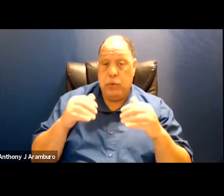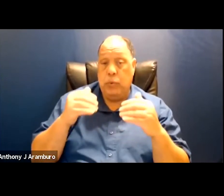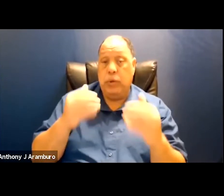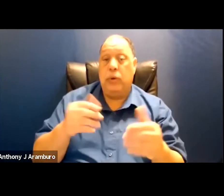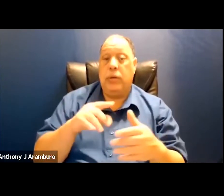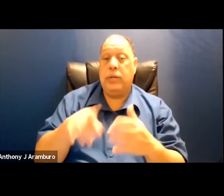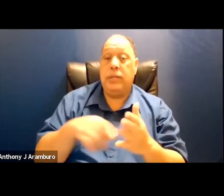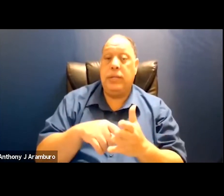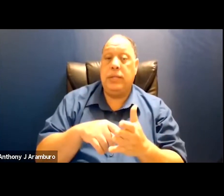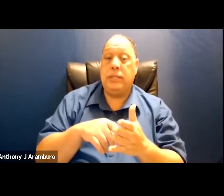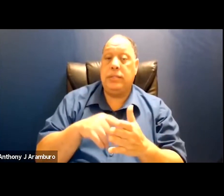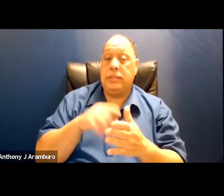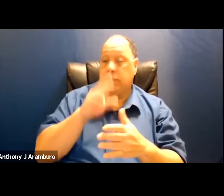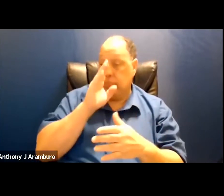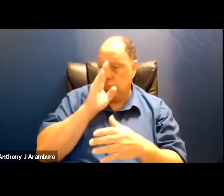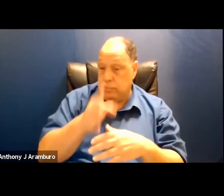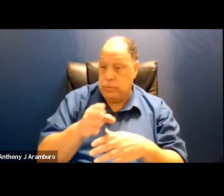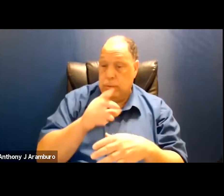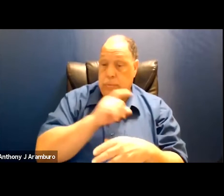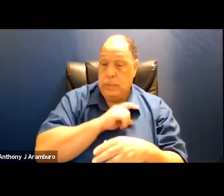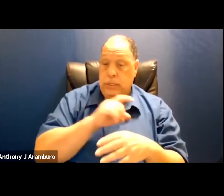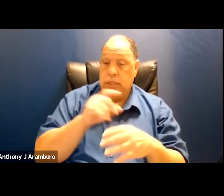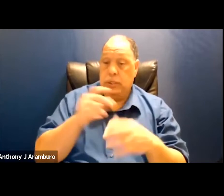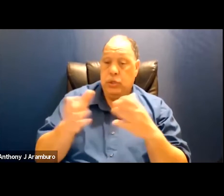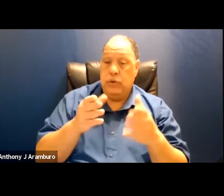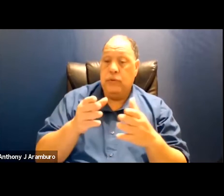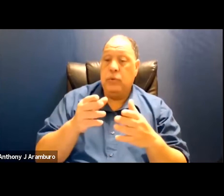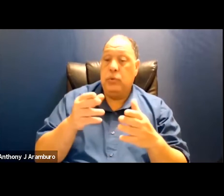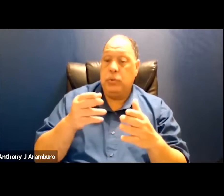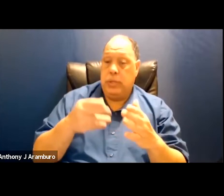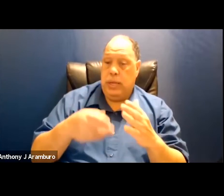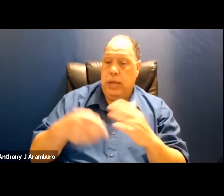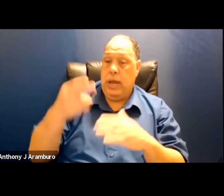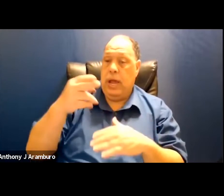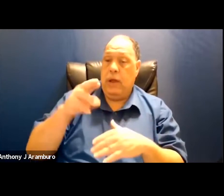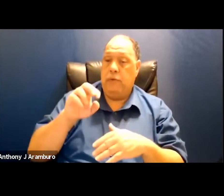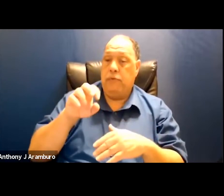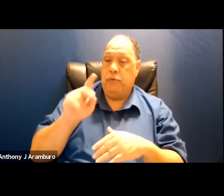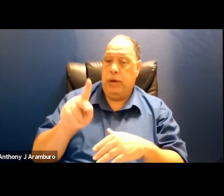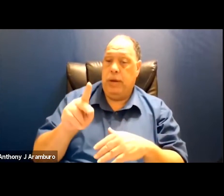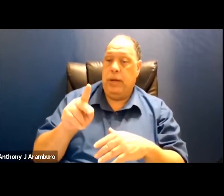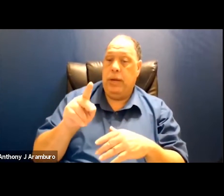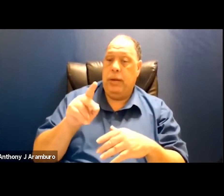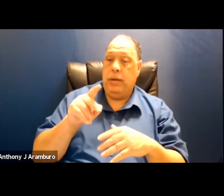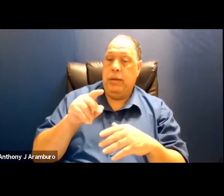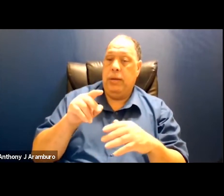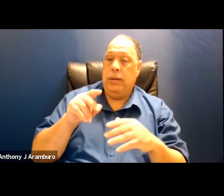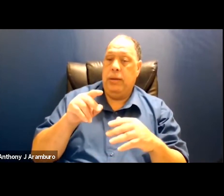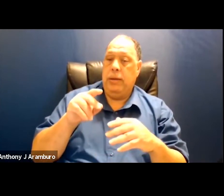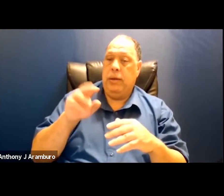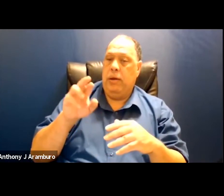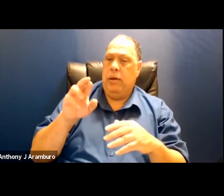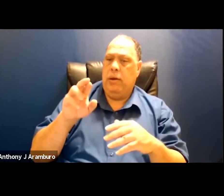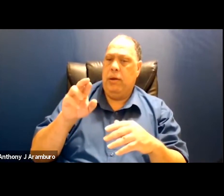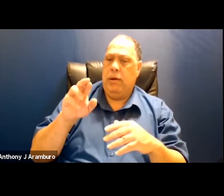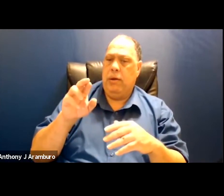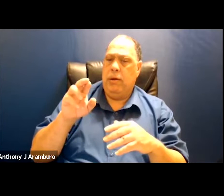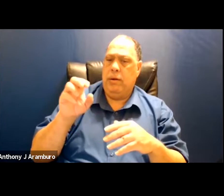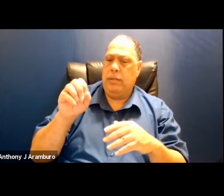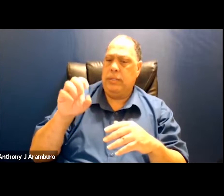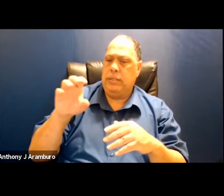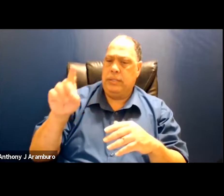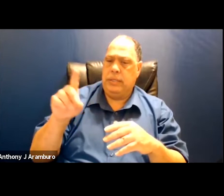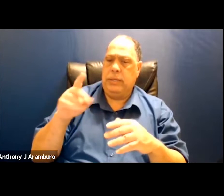director of police services who's a higher ranking provincial official and former rcmp officer i believe to have this